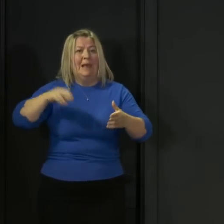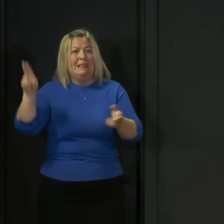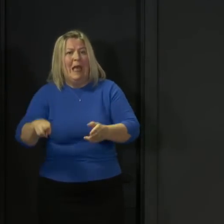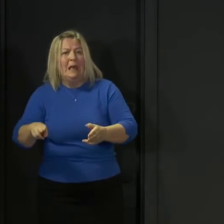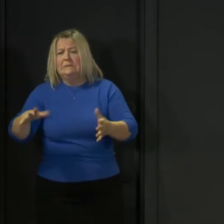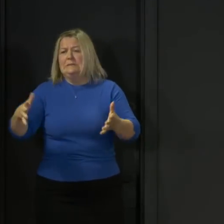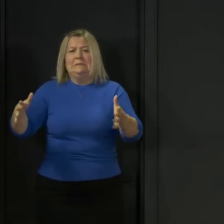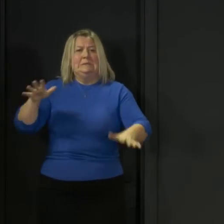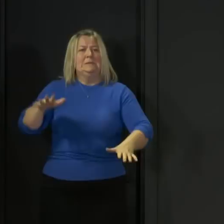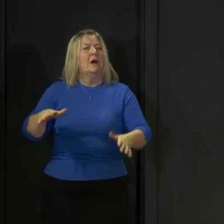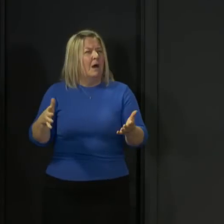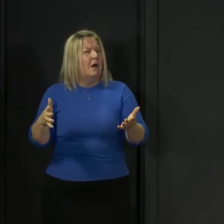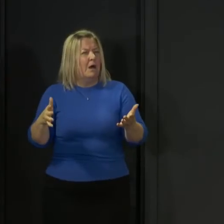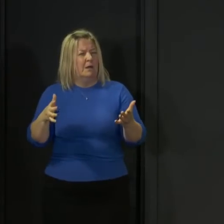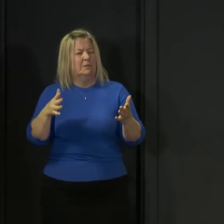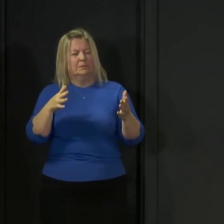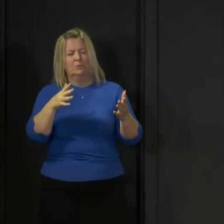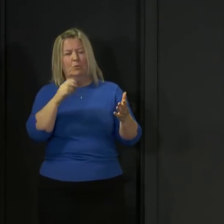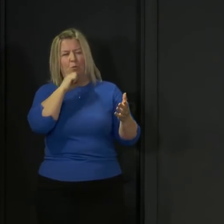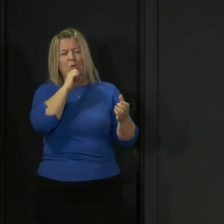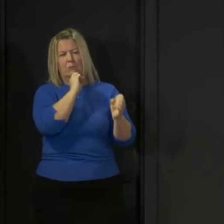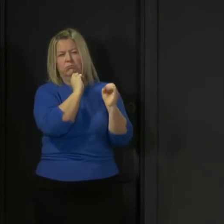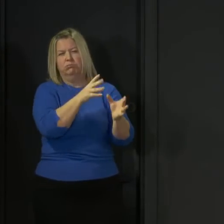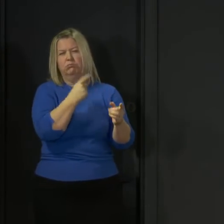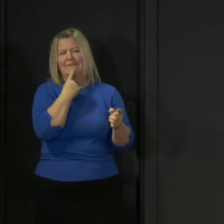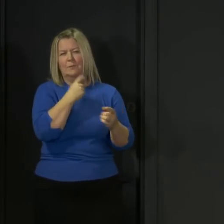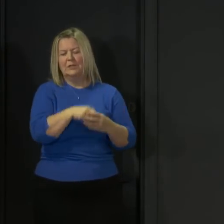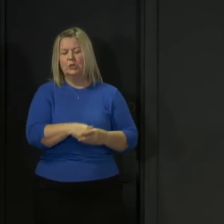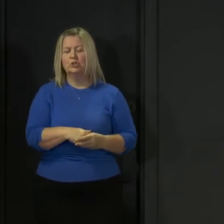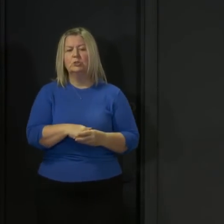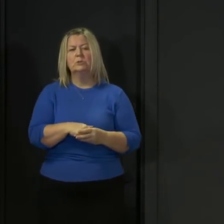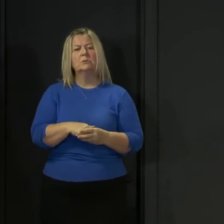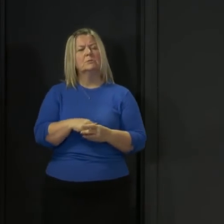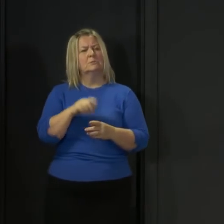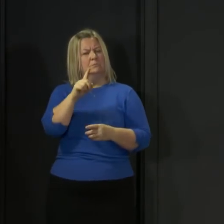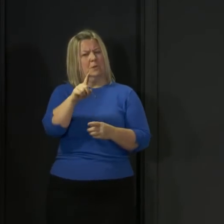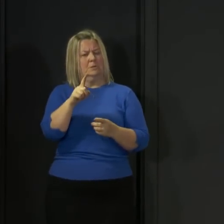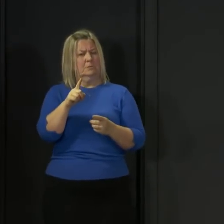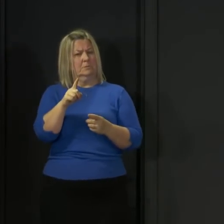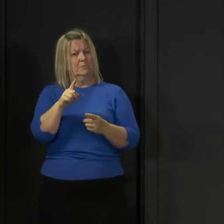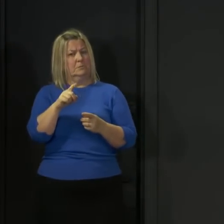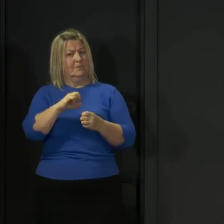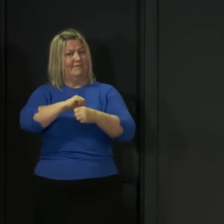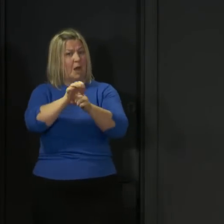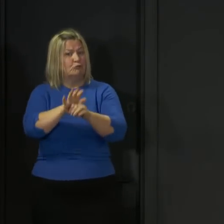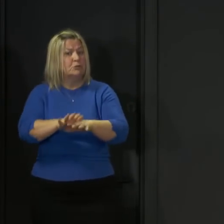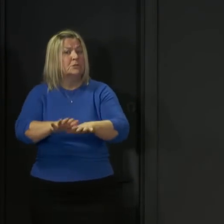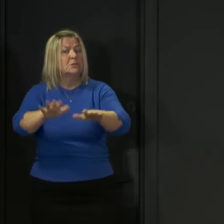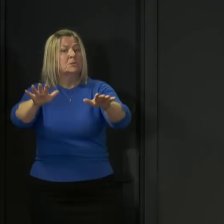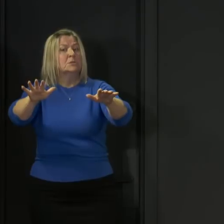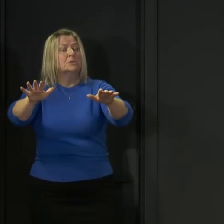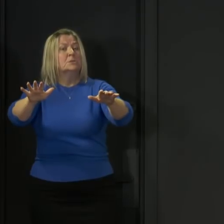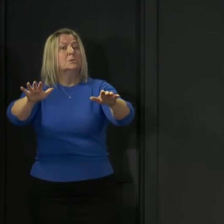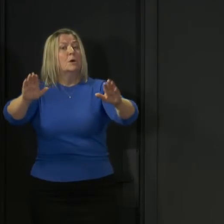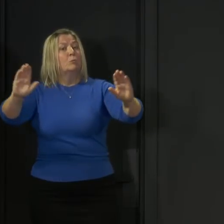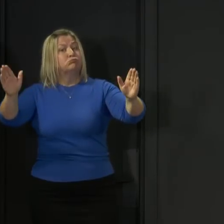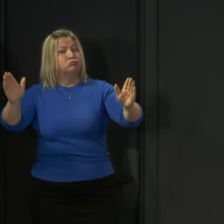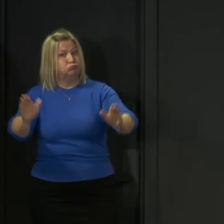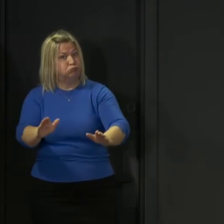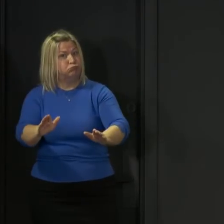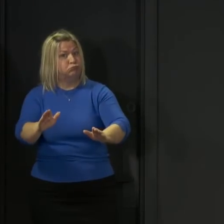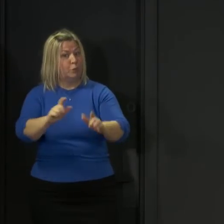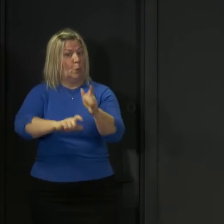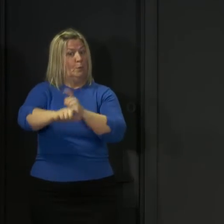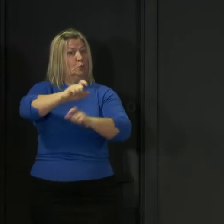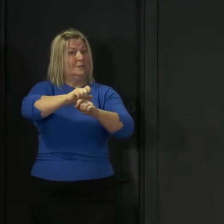general point I would make, as we see the virus become more and more suppressed in the community, we should see a